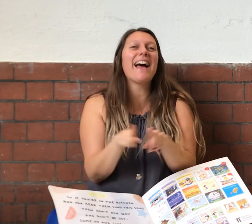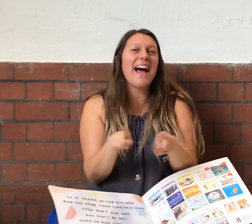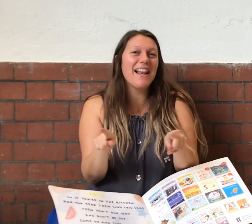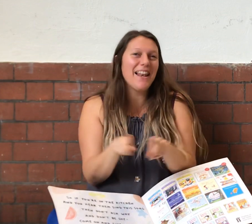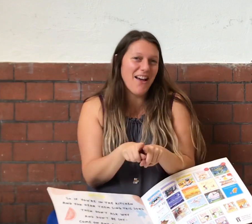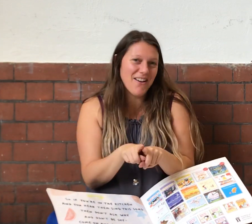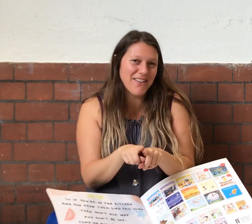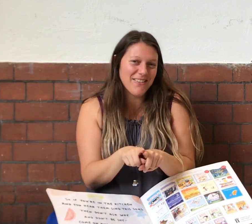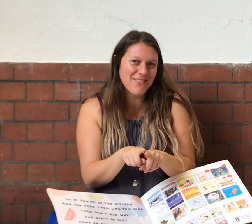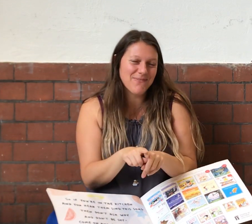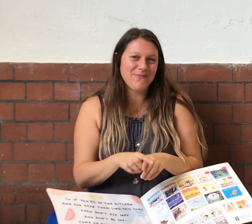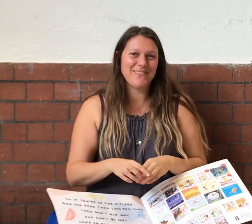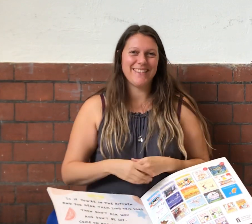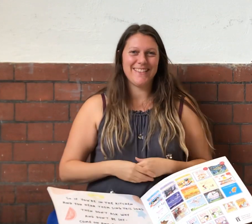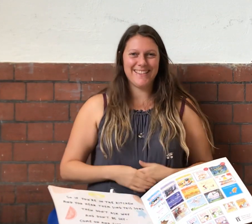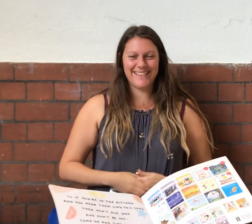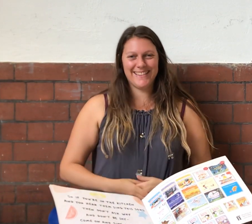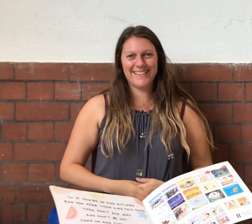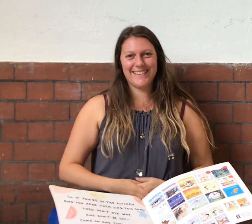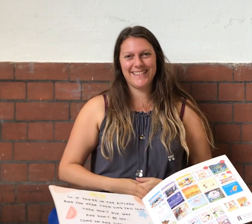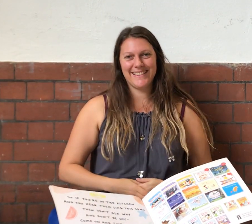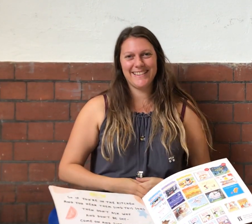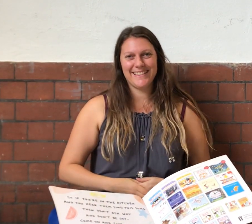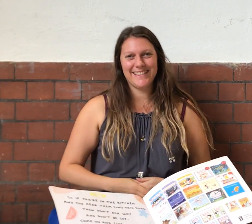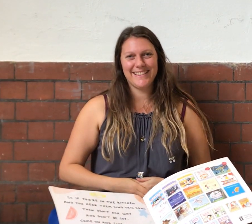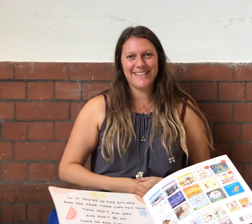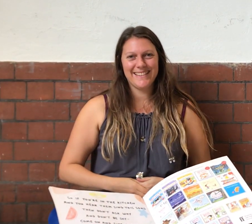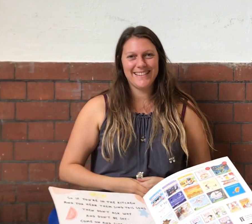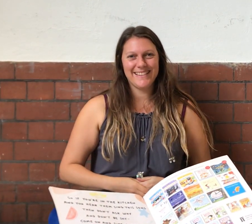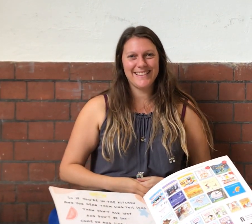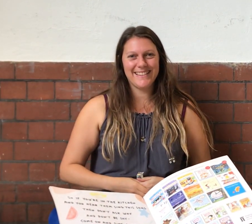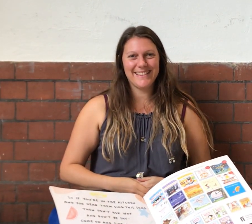along. welcome. Let's Phase. Let's Let's you.